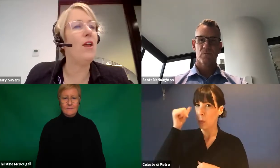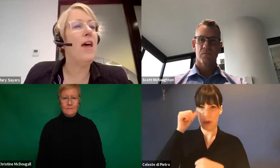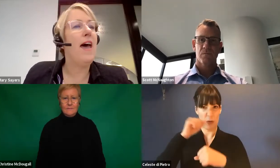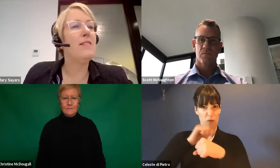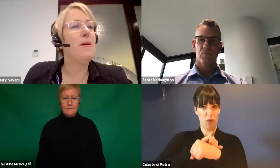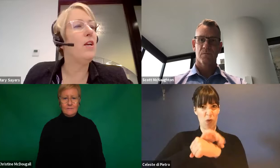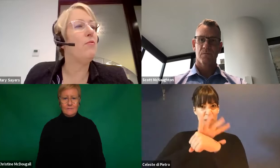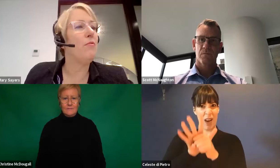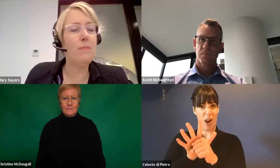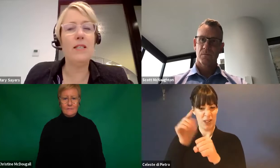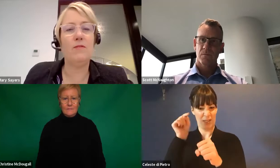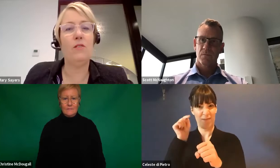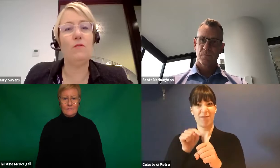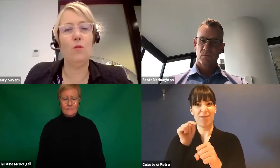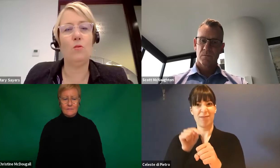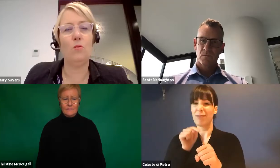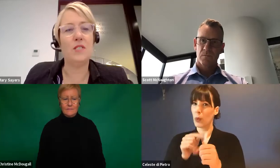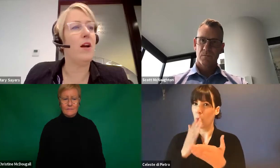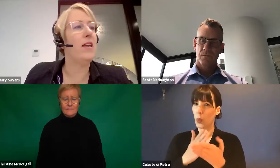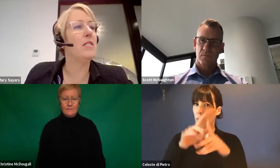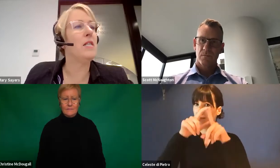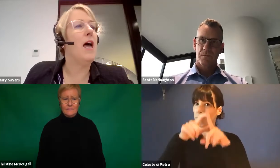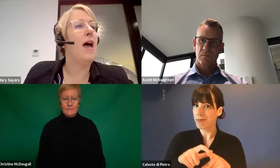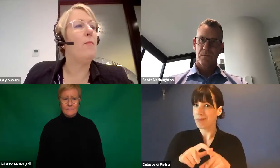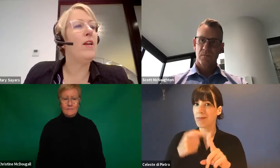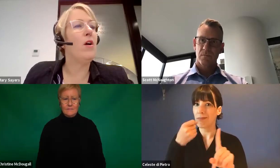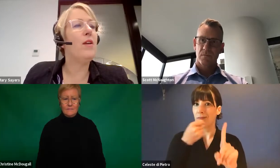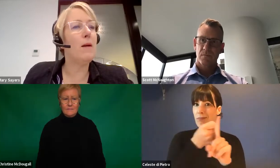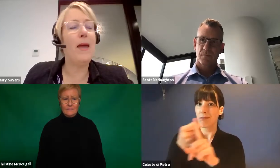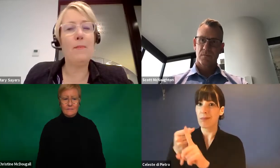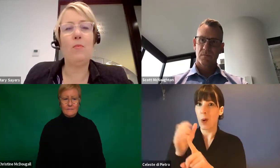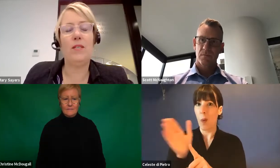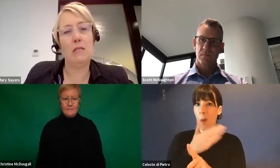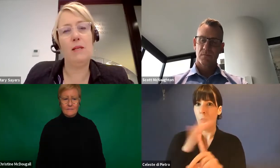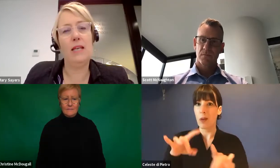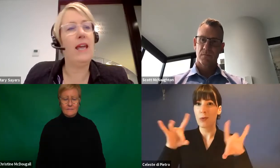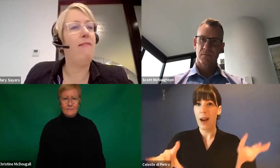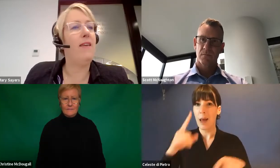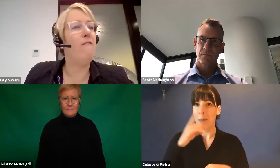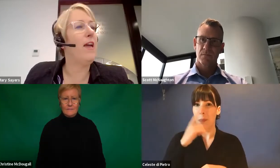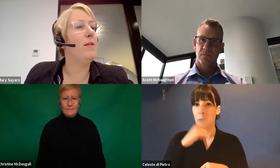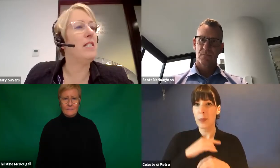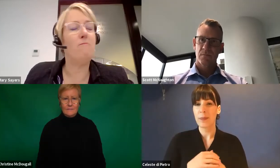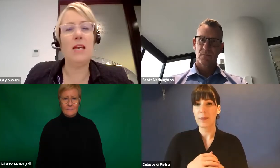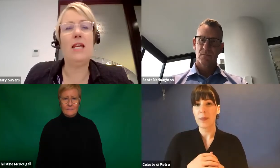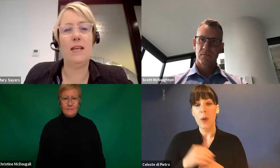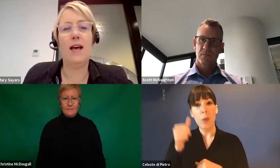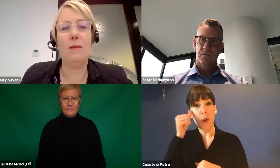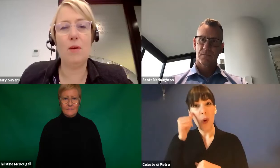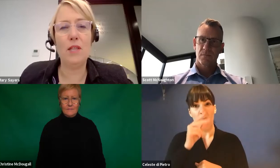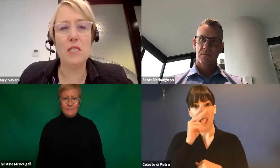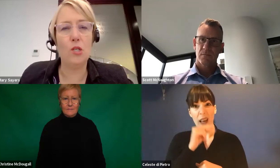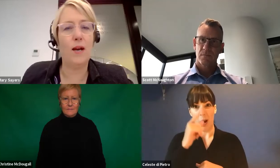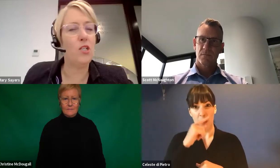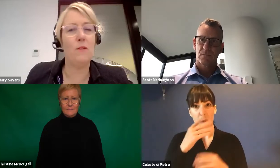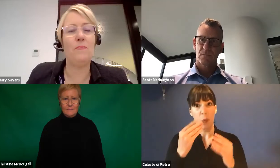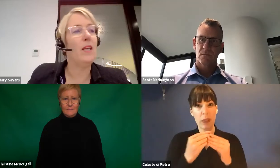known has been incredibly difficult for all Australians and we know young people with disability and their families have been hit hard